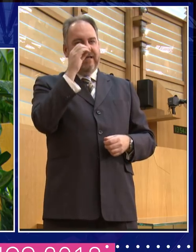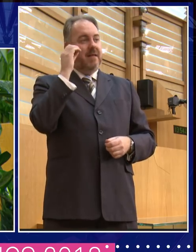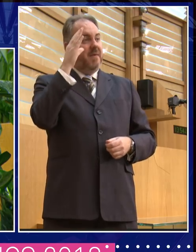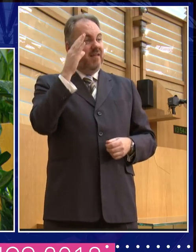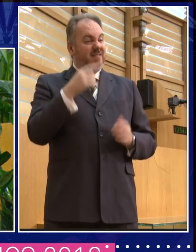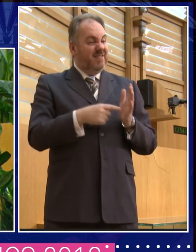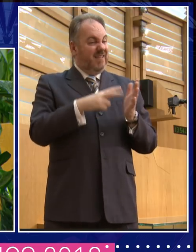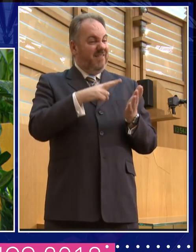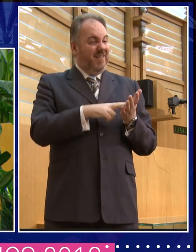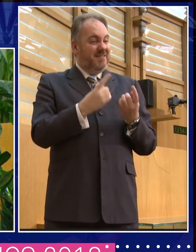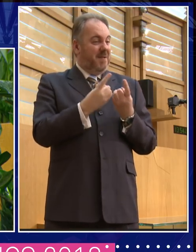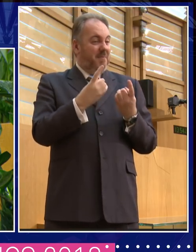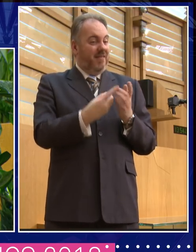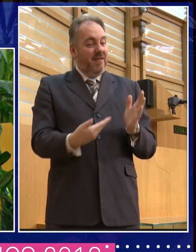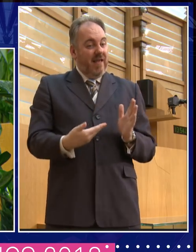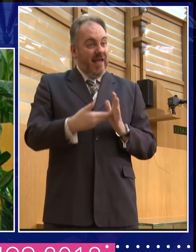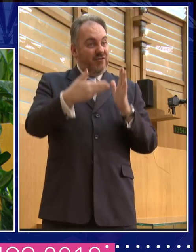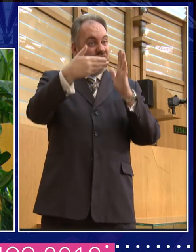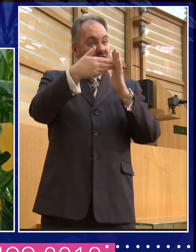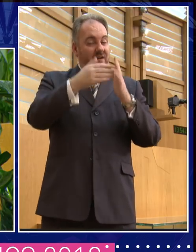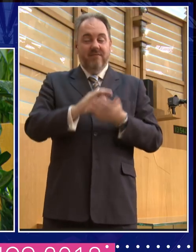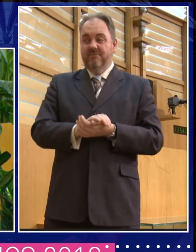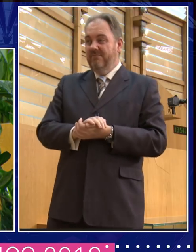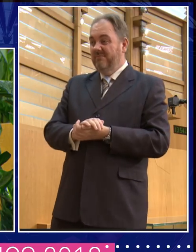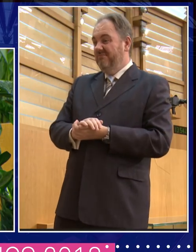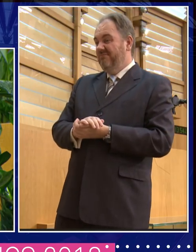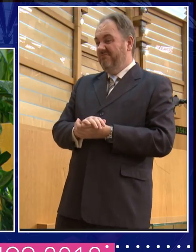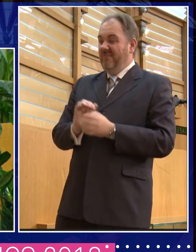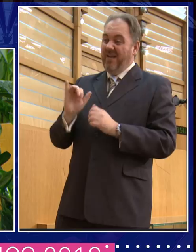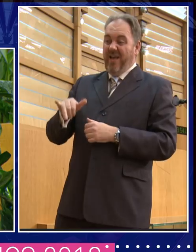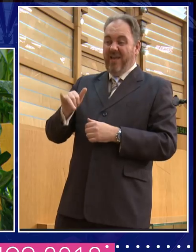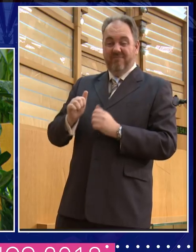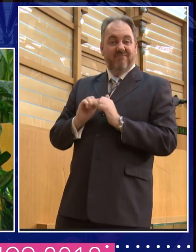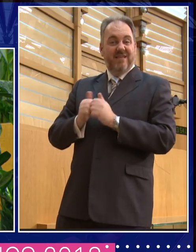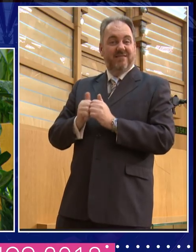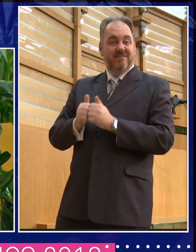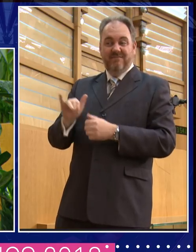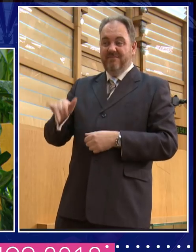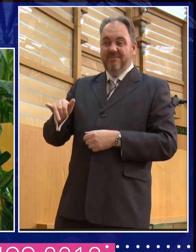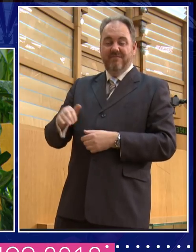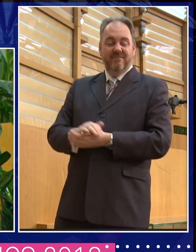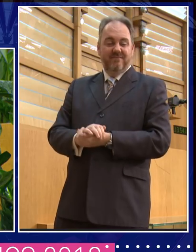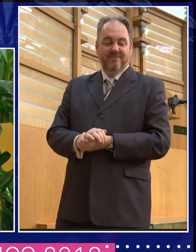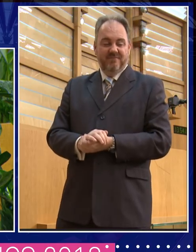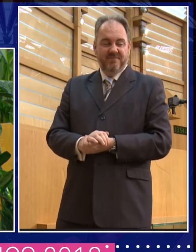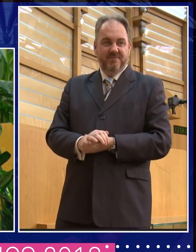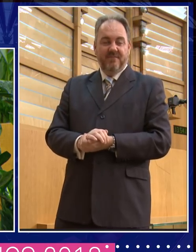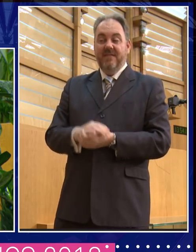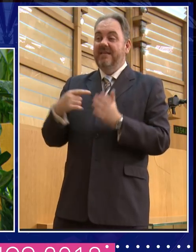You know, I guess so. mean, I think telly in part was